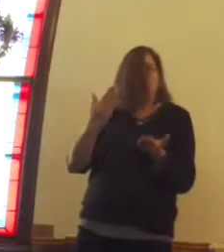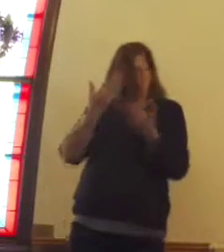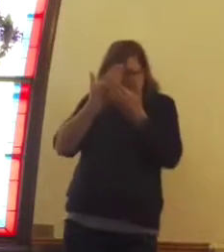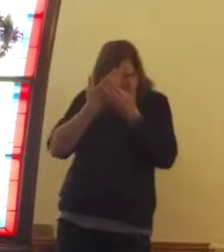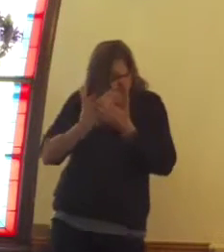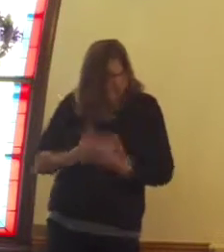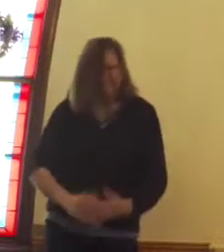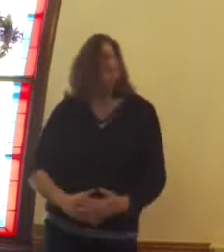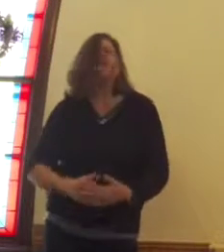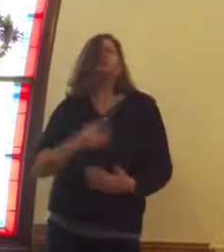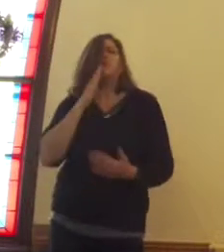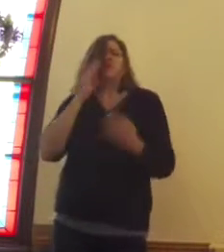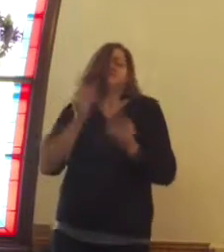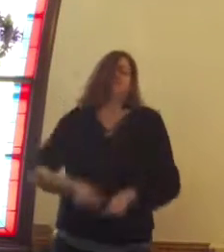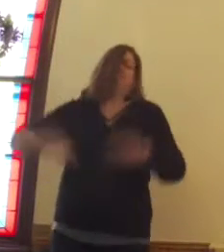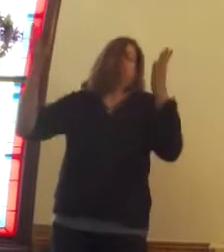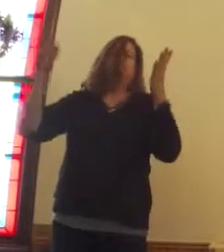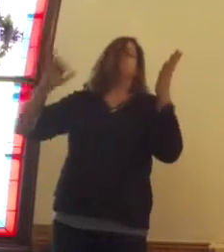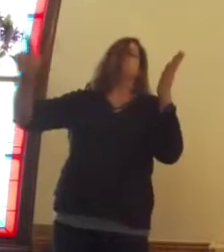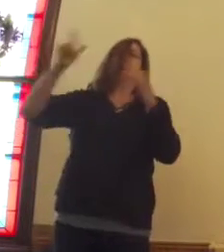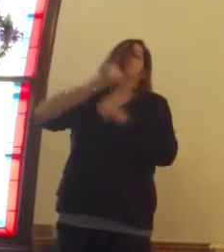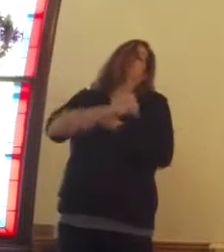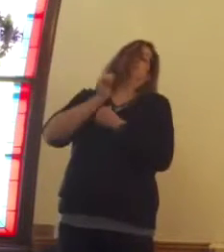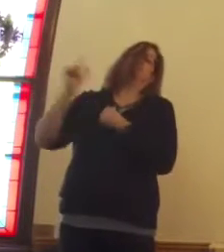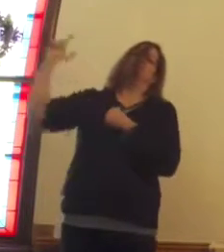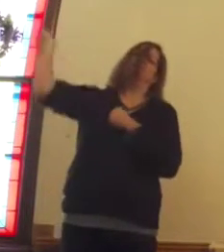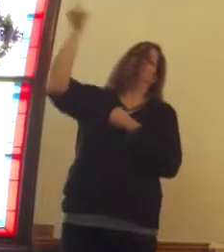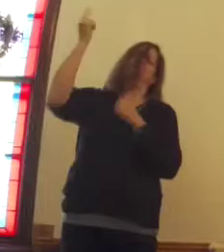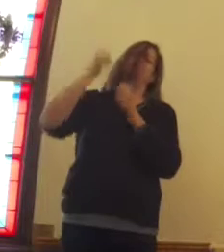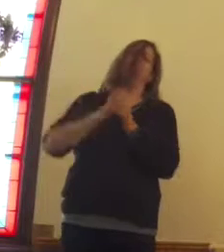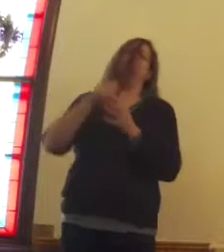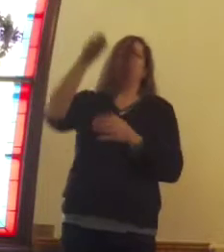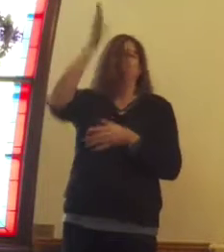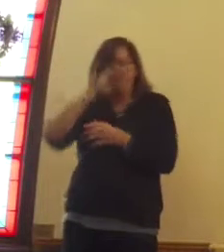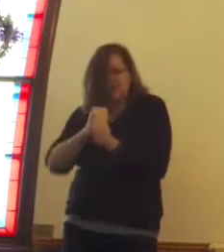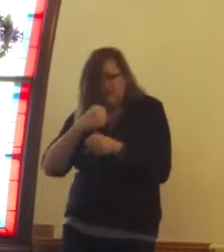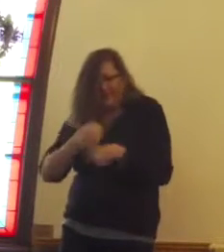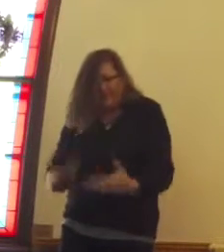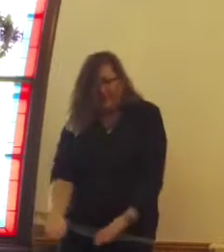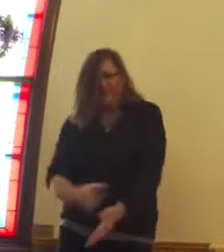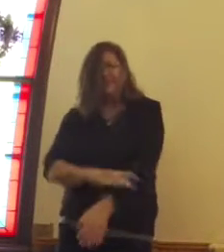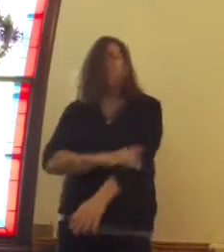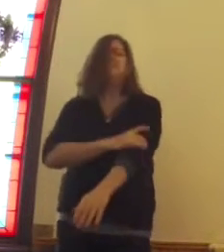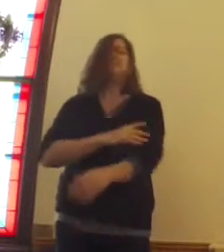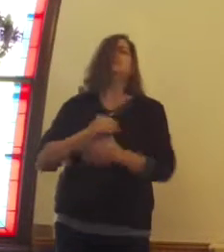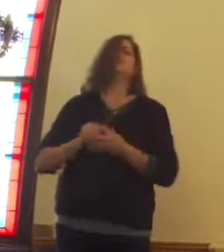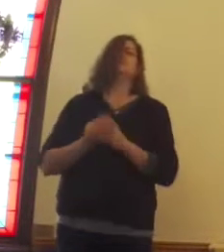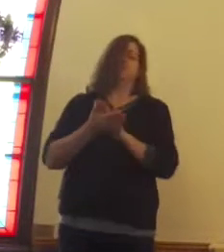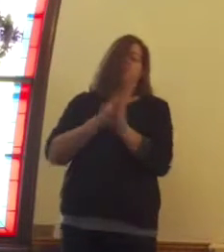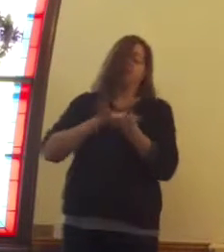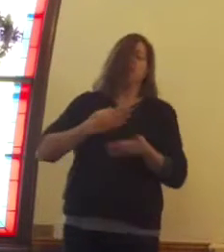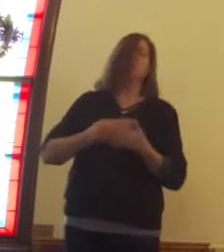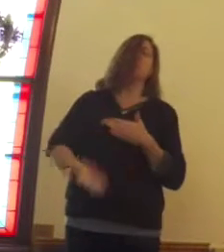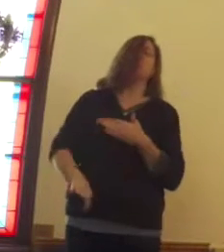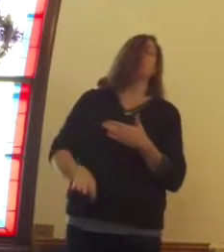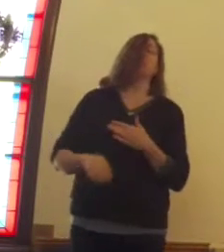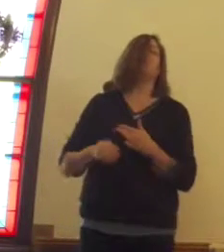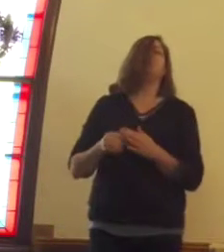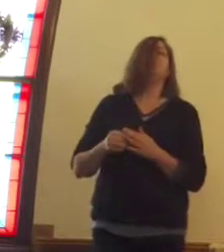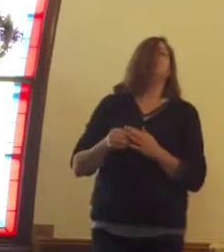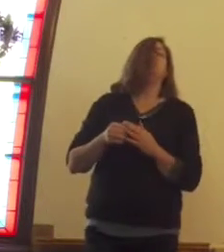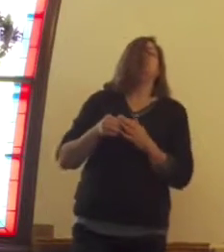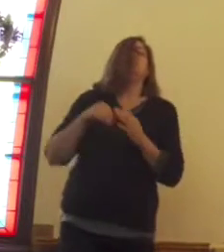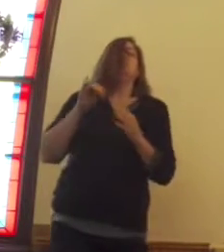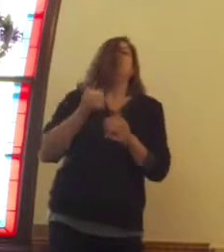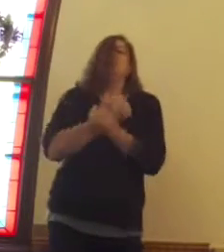to each and every individual that God has created. So right now, this child is about to be born, and this unknown love